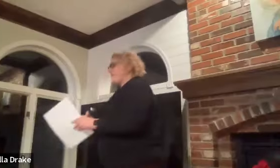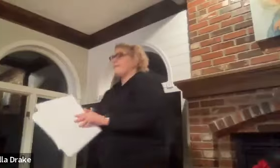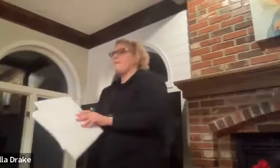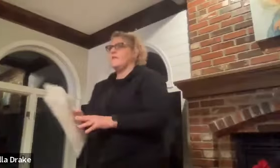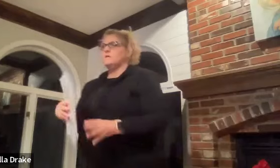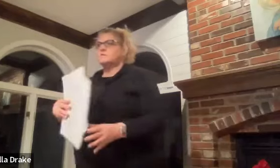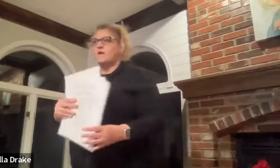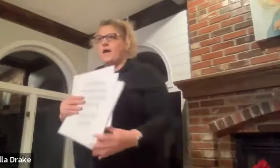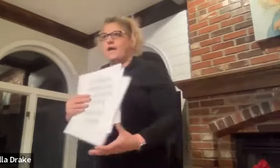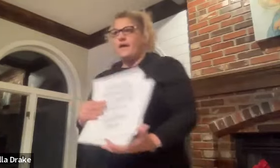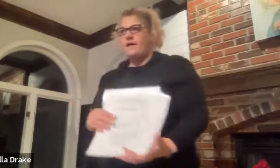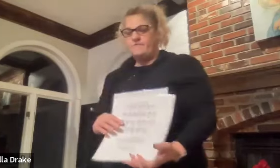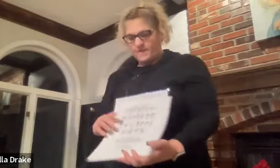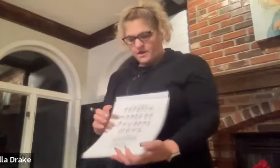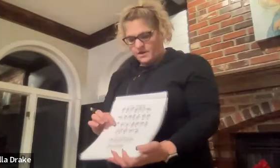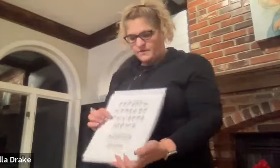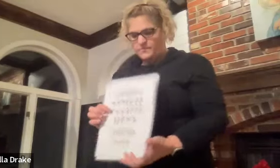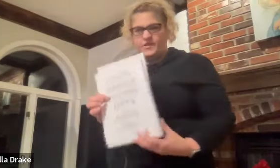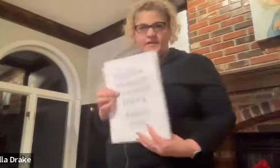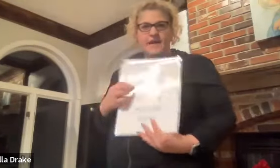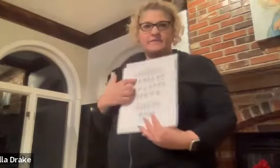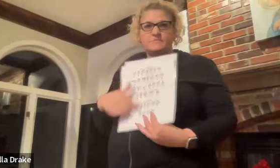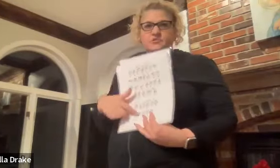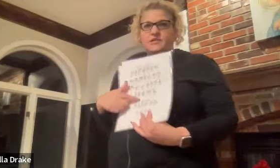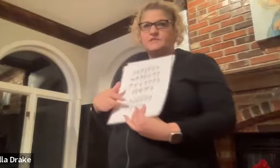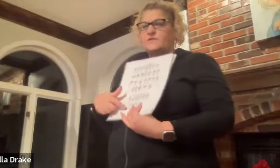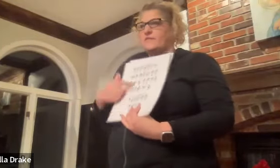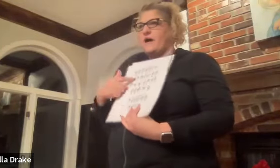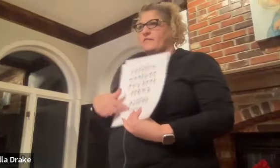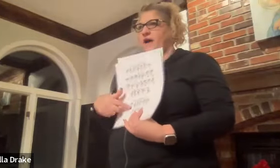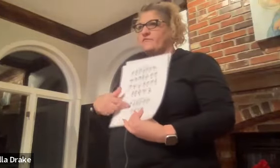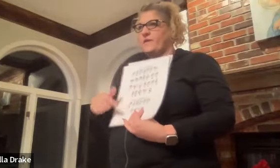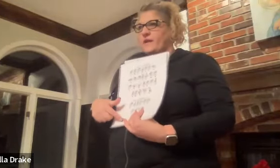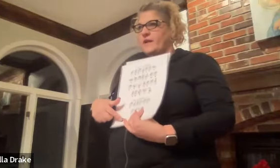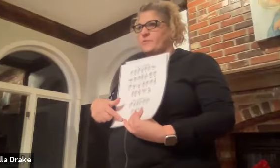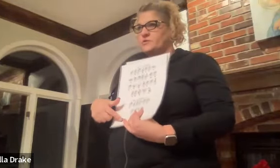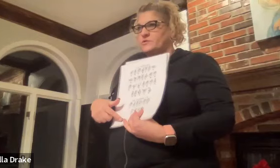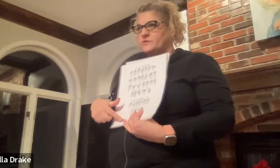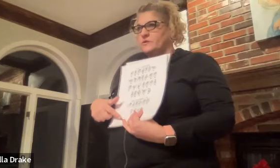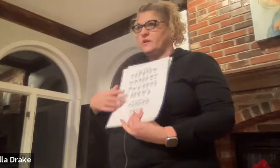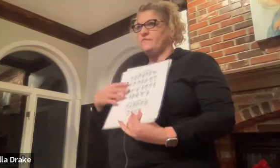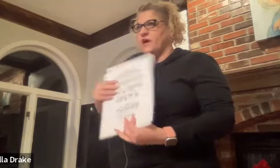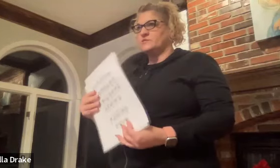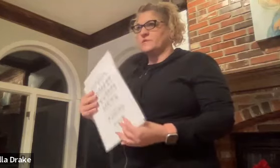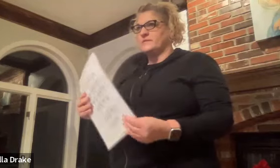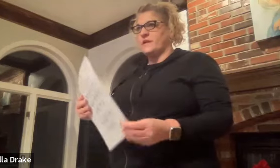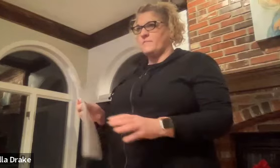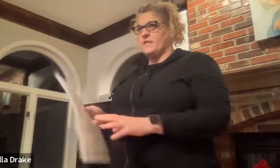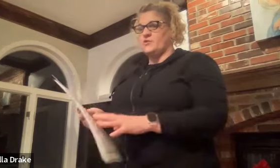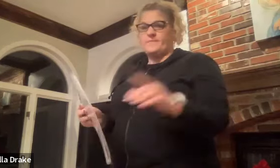so i have uh printed out some sheets with the alphabet and numbers if you guys want to take them and learn